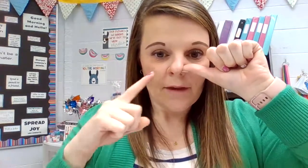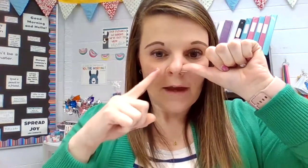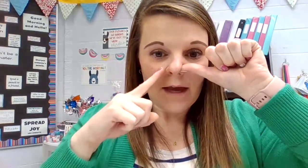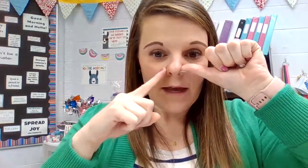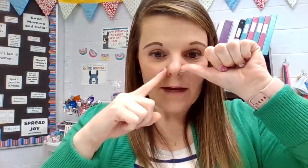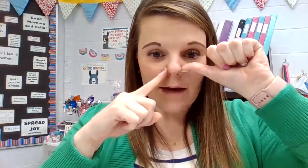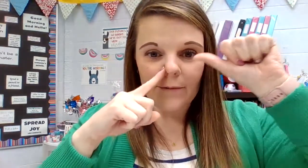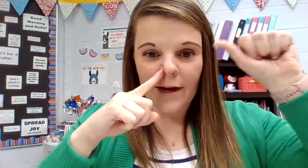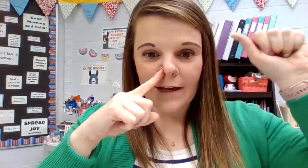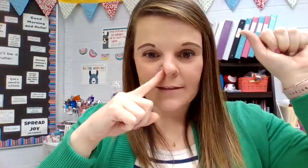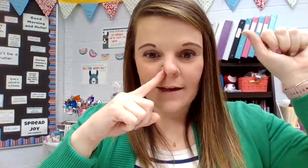And I'm going to exhale.